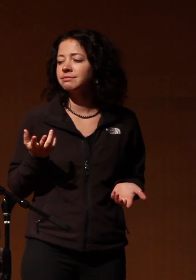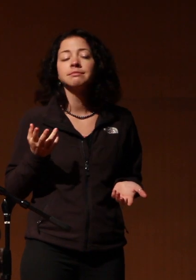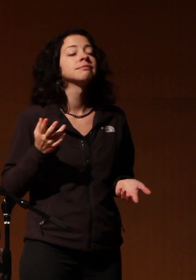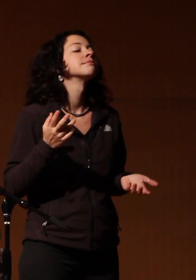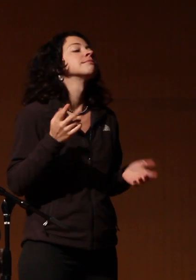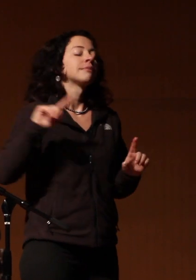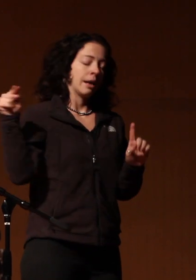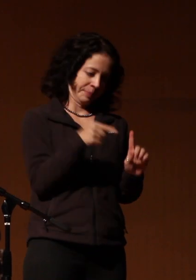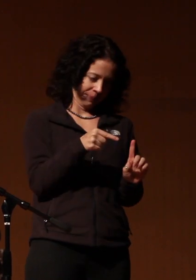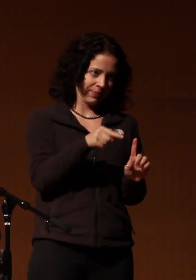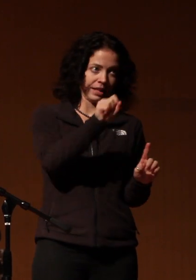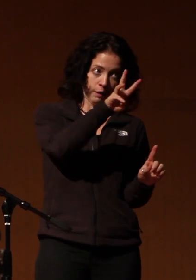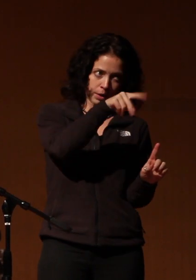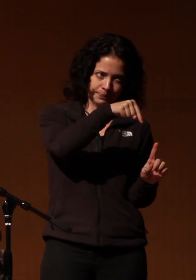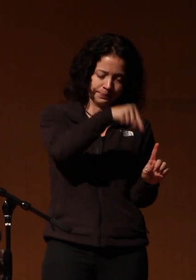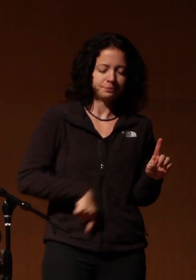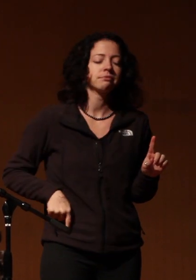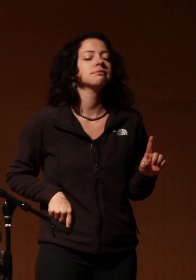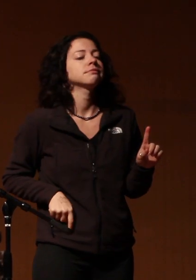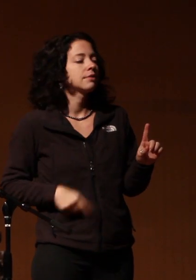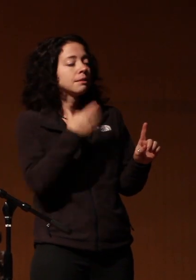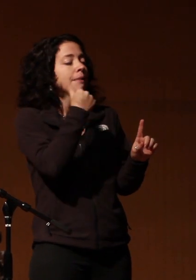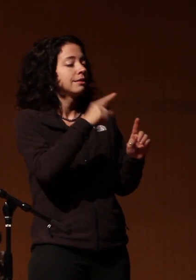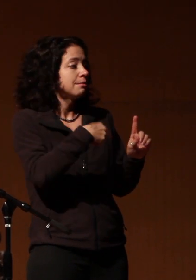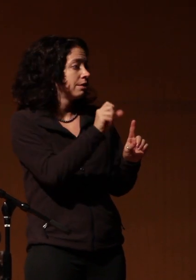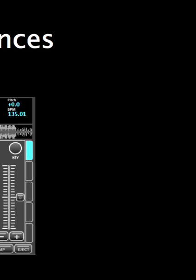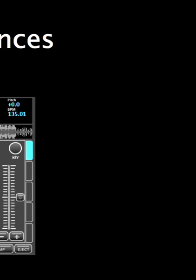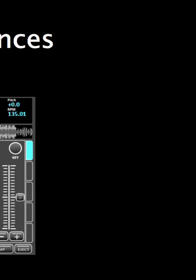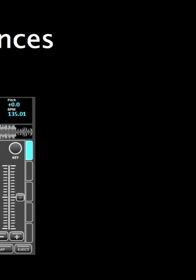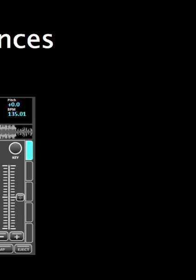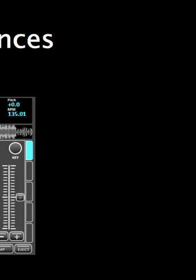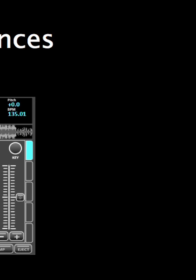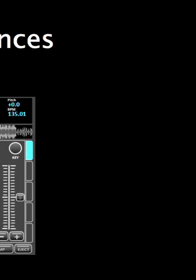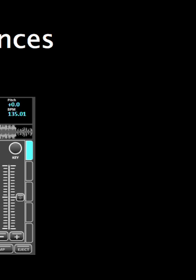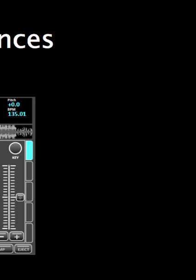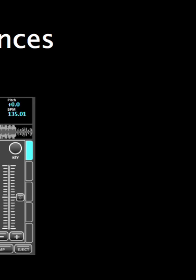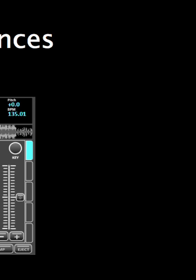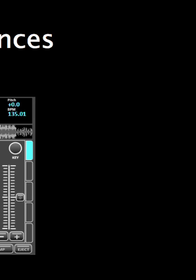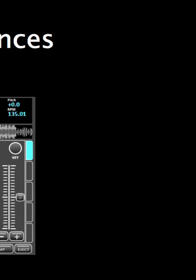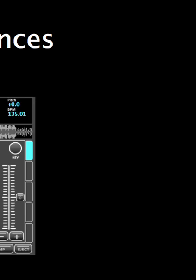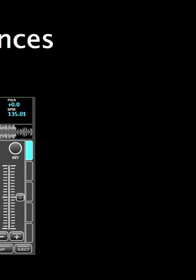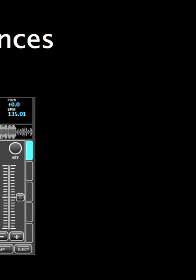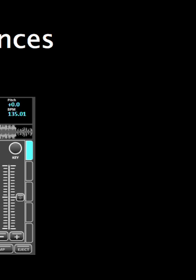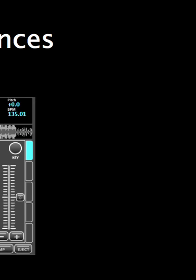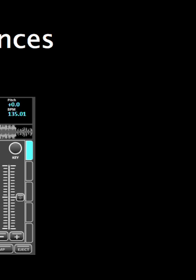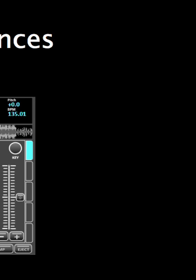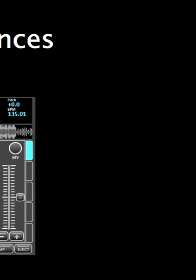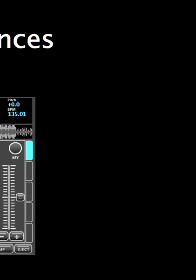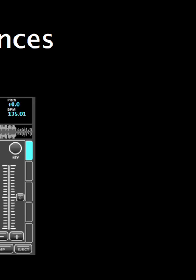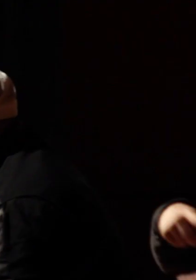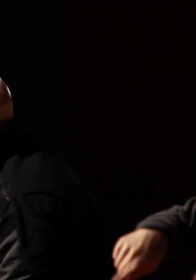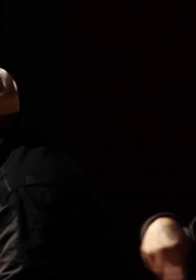back to the software the greatest thing about the software is is cats that know their music can know it even better they can make loops live loops live